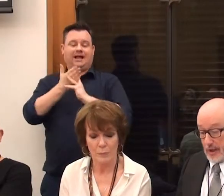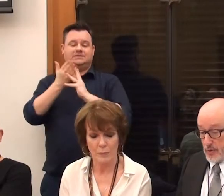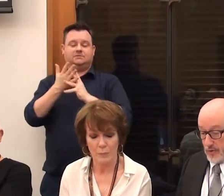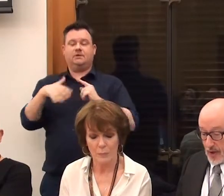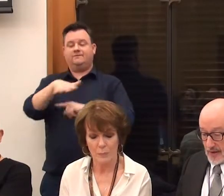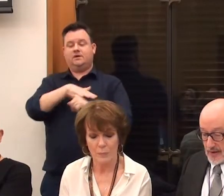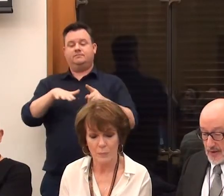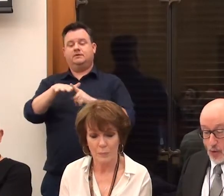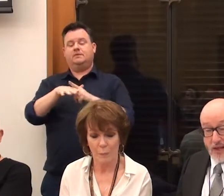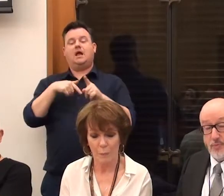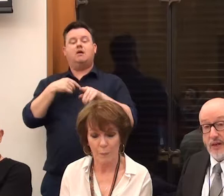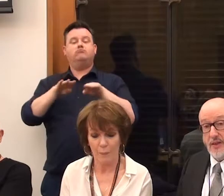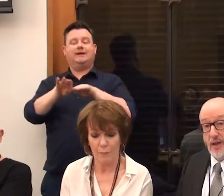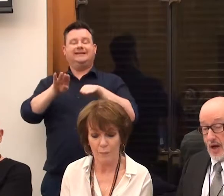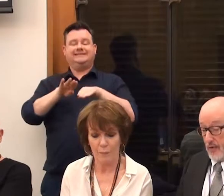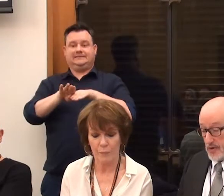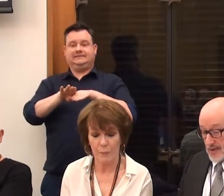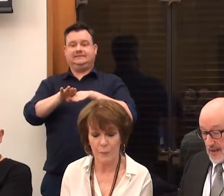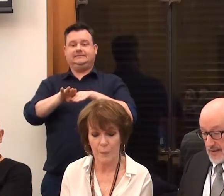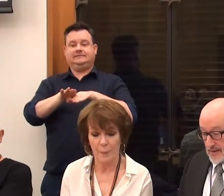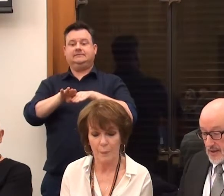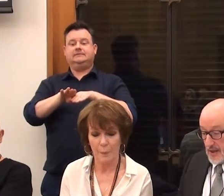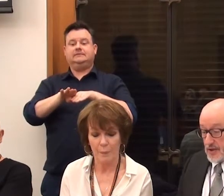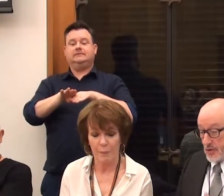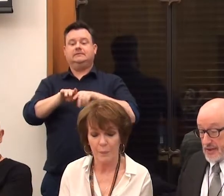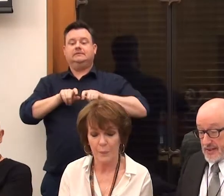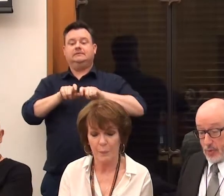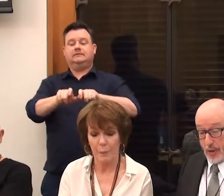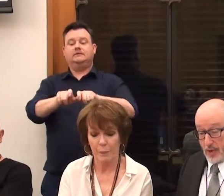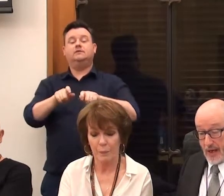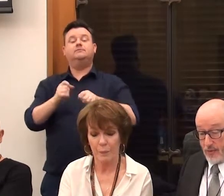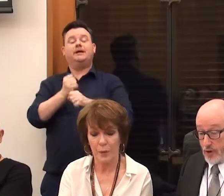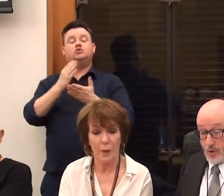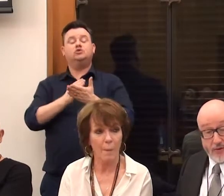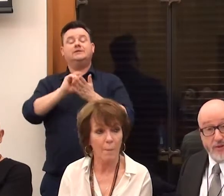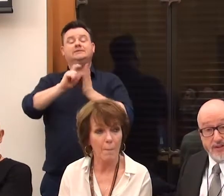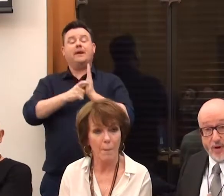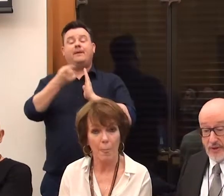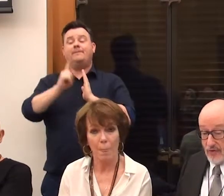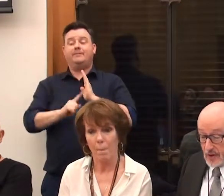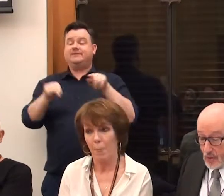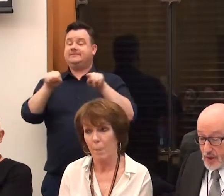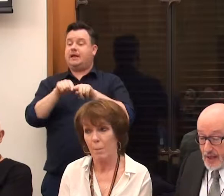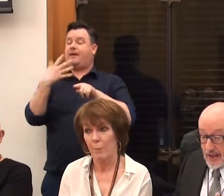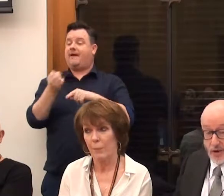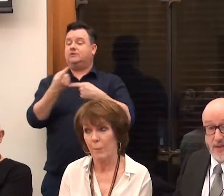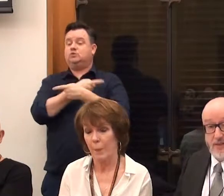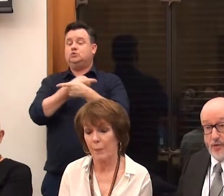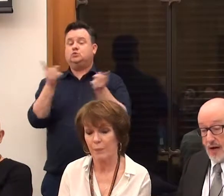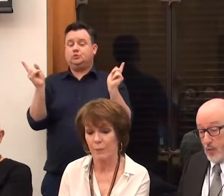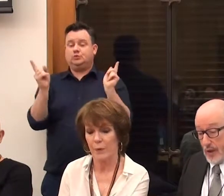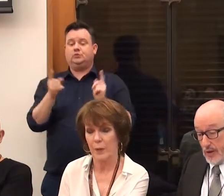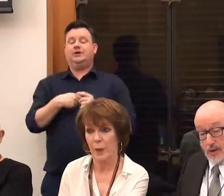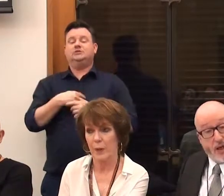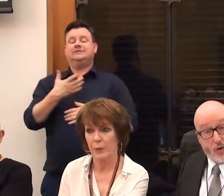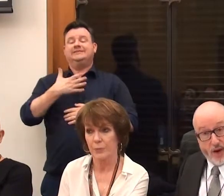develop inclusive practice in all aspects of our society, so that disabled people can have what you have. It's not difficult. It just needs